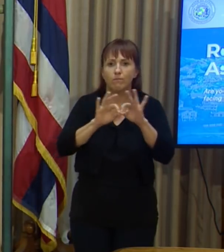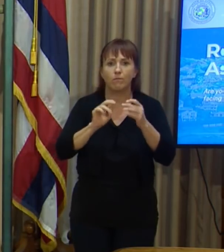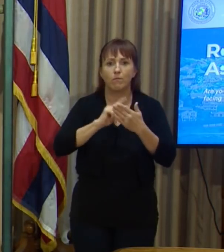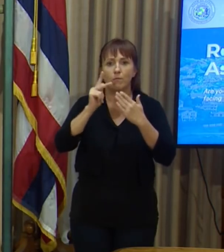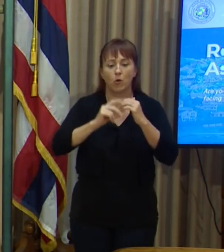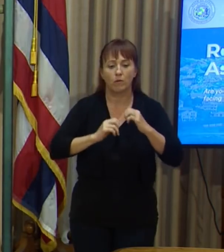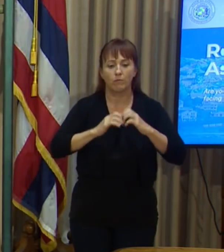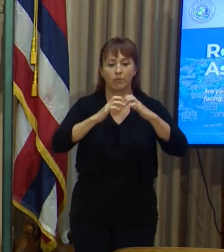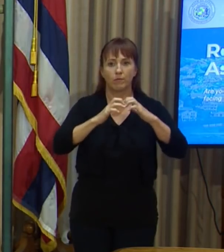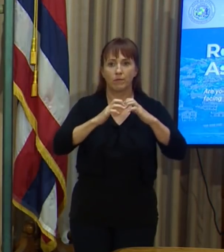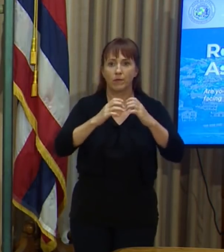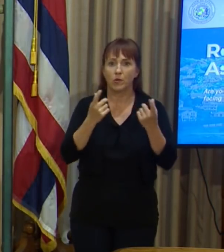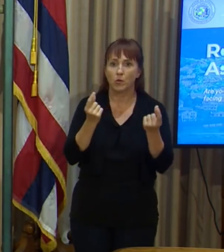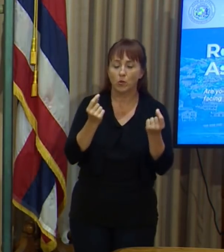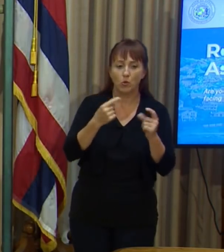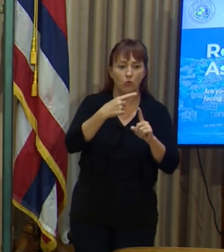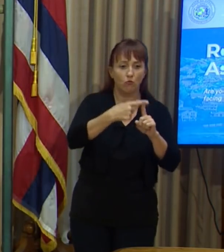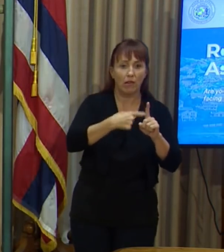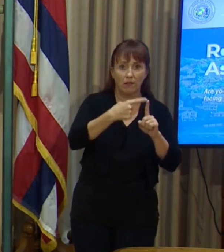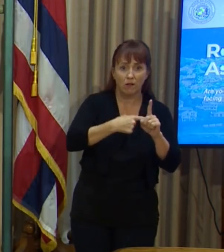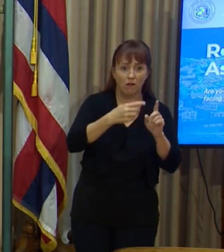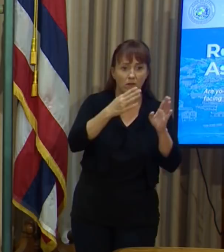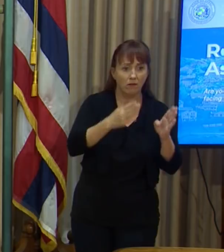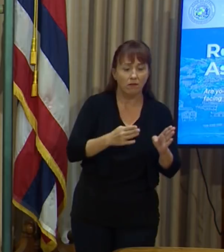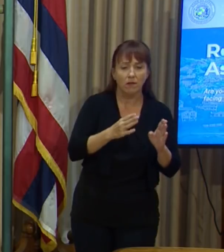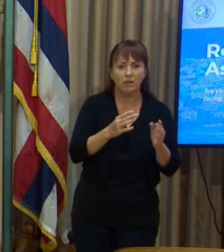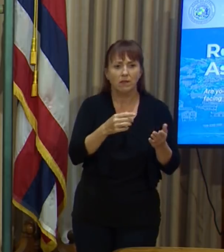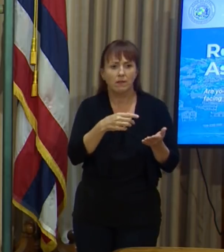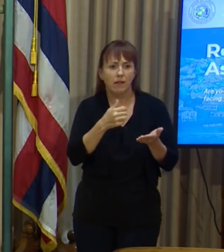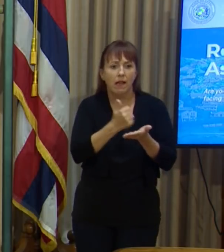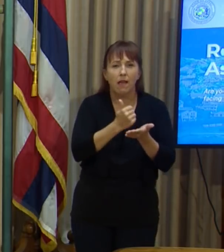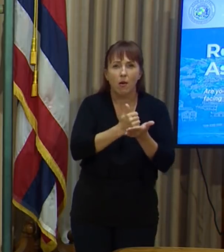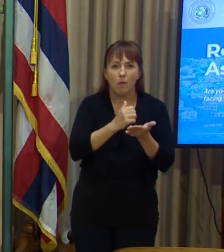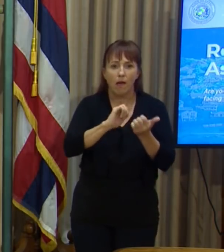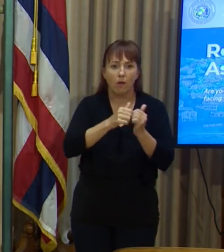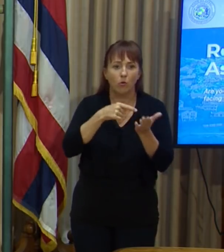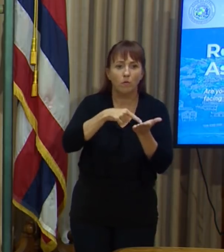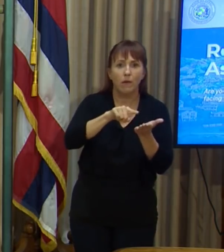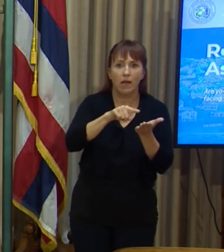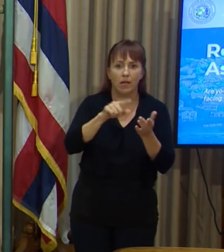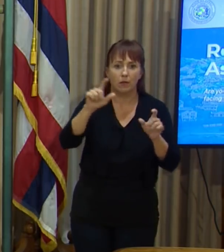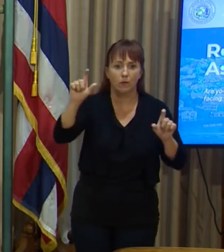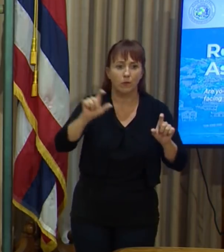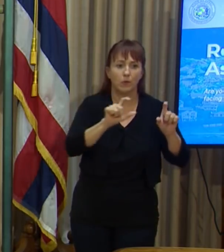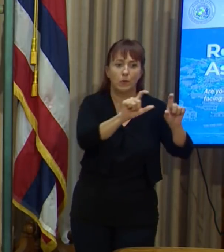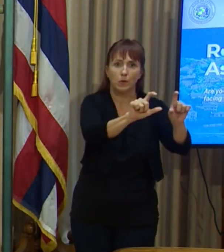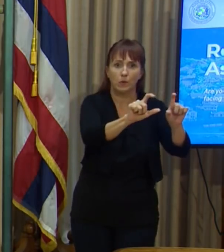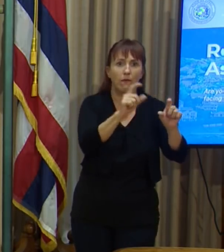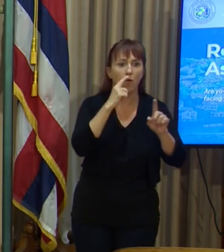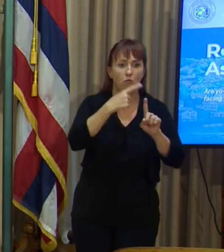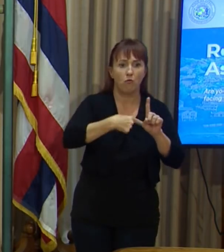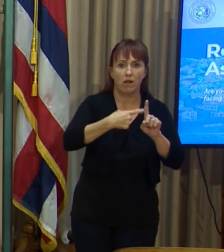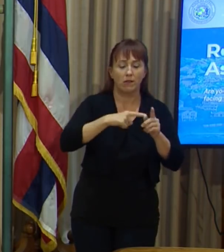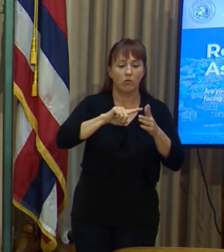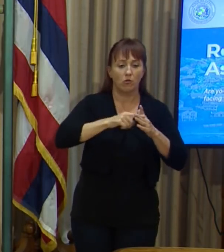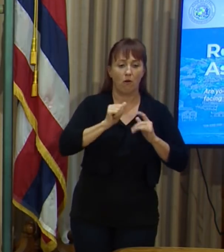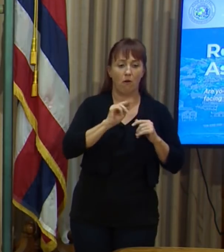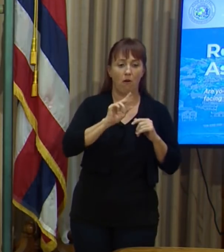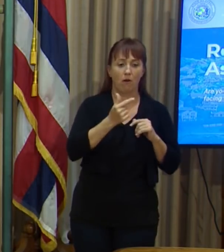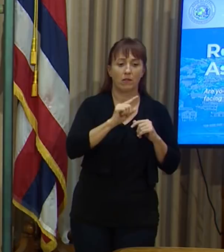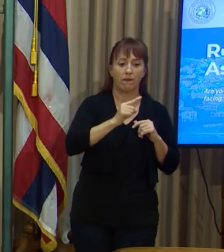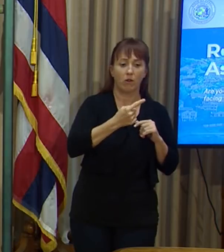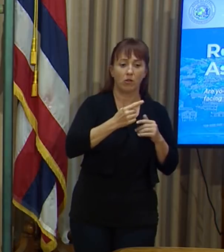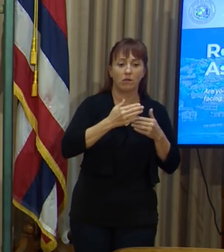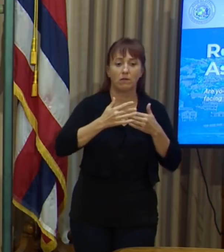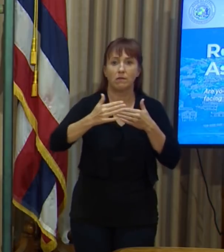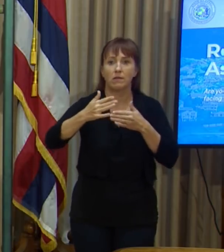provide rentals with assistance in making monthly payments from August 1st through the end of